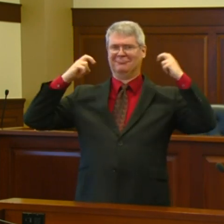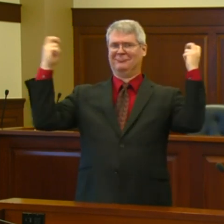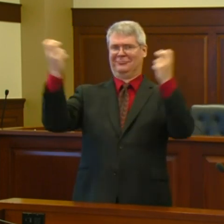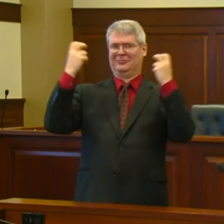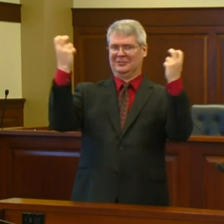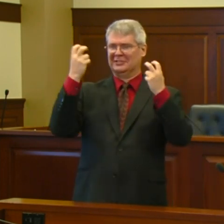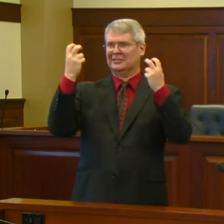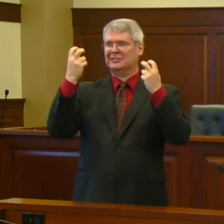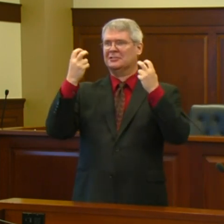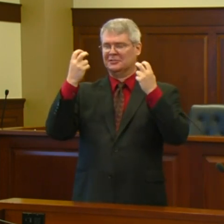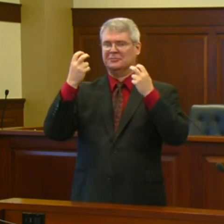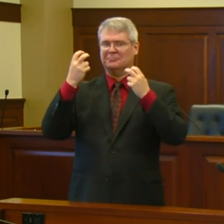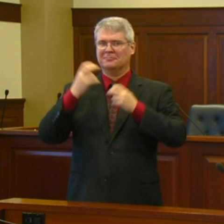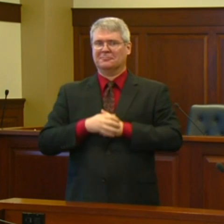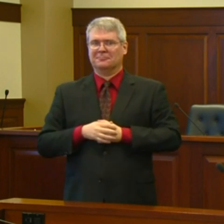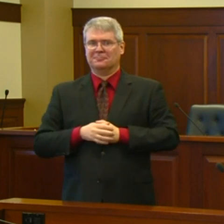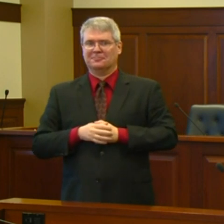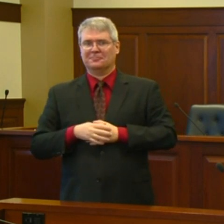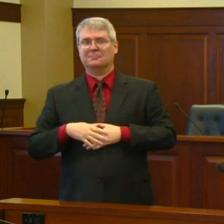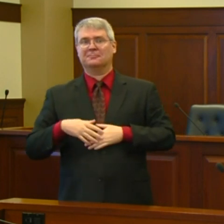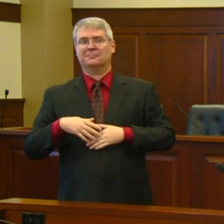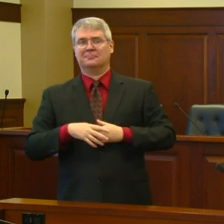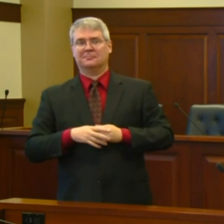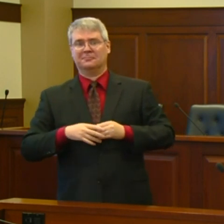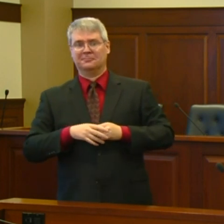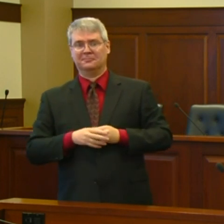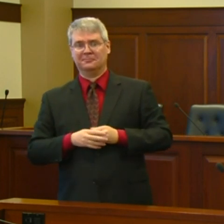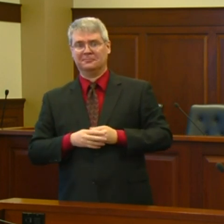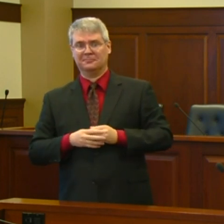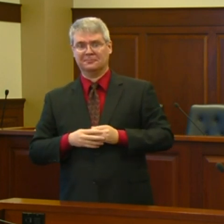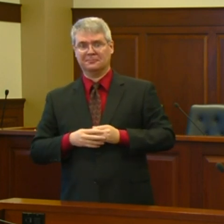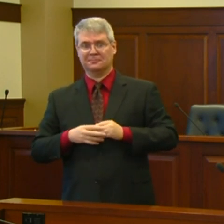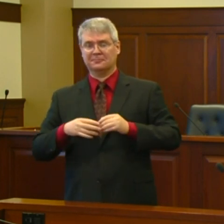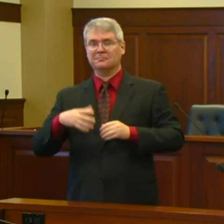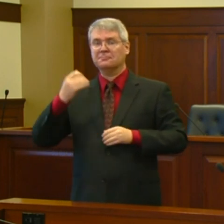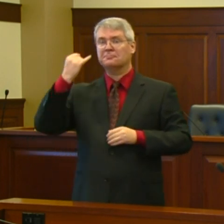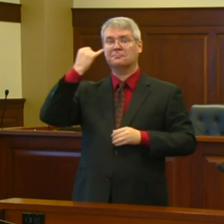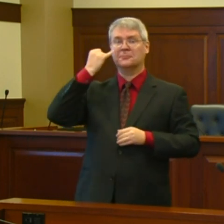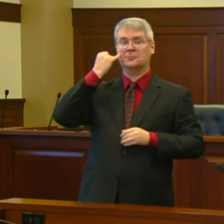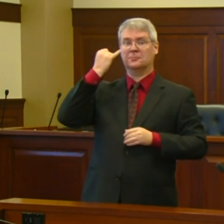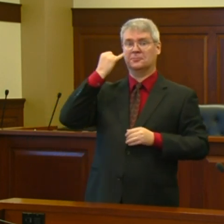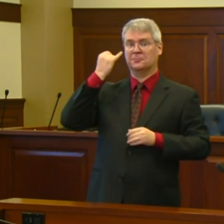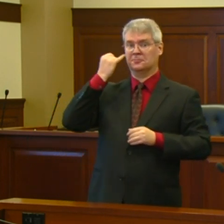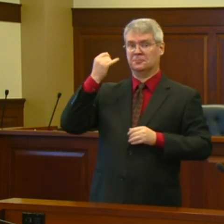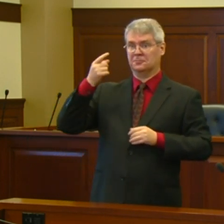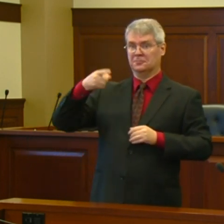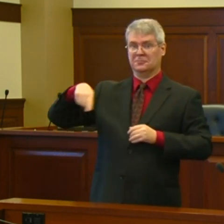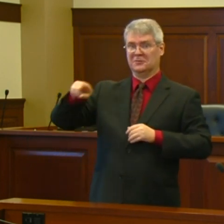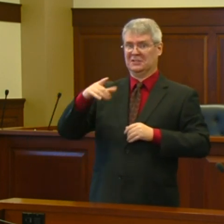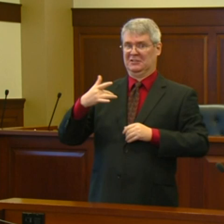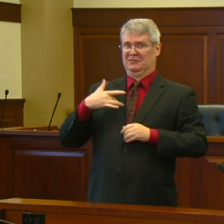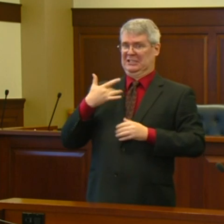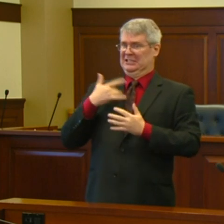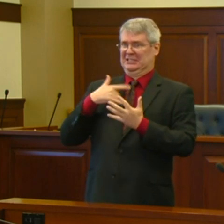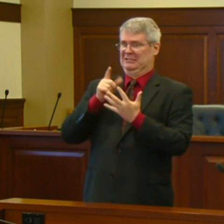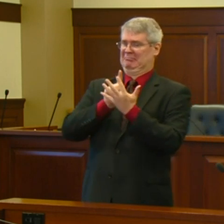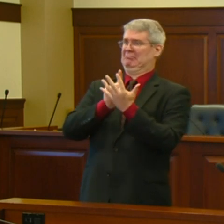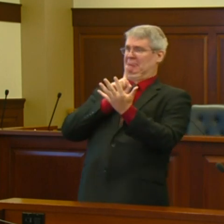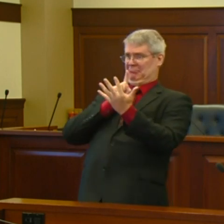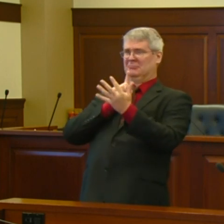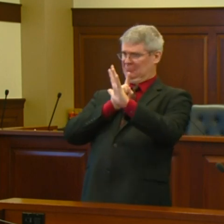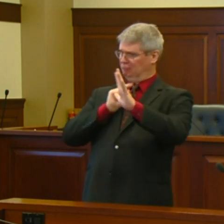and precautionary measures are followed. I want to stress something very important.